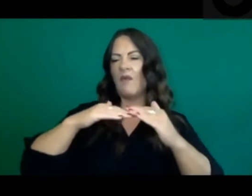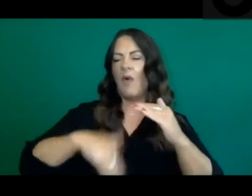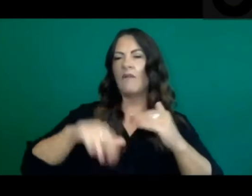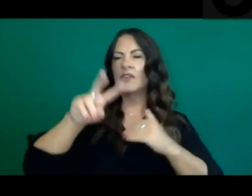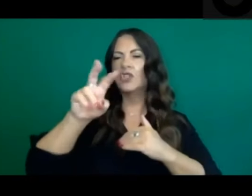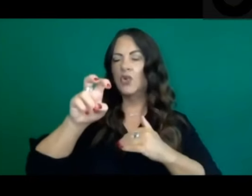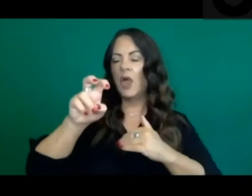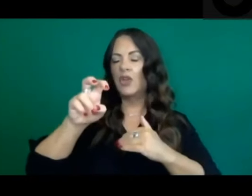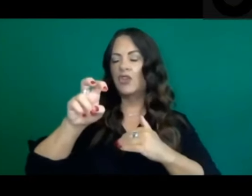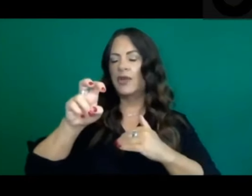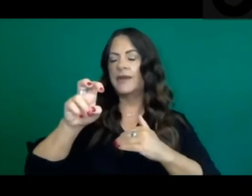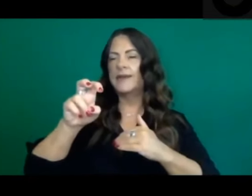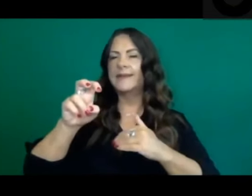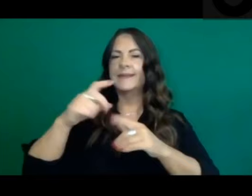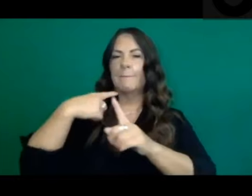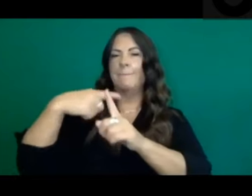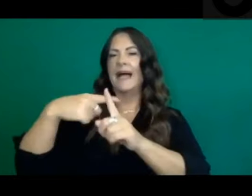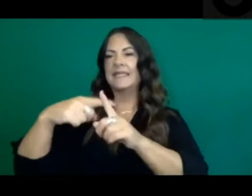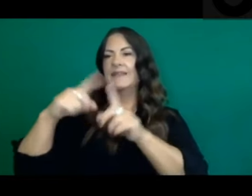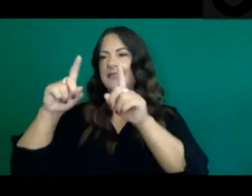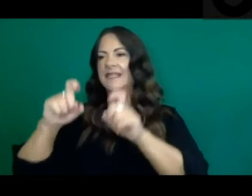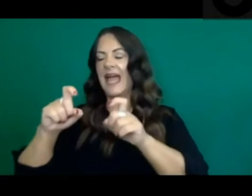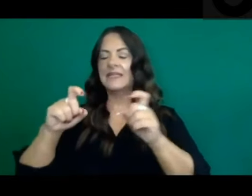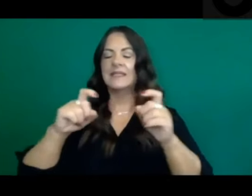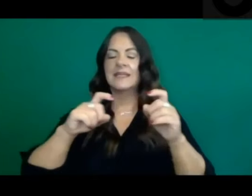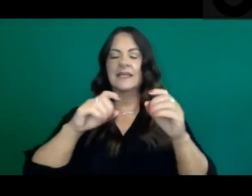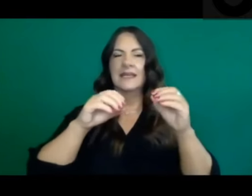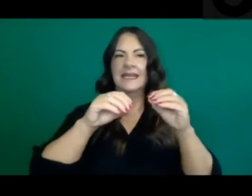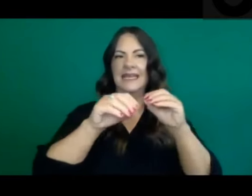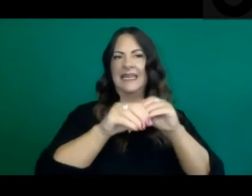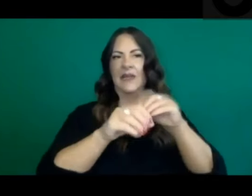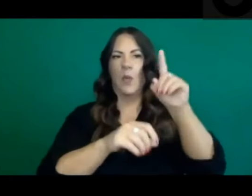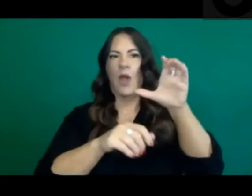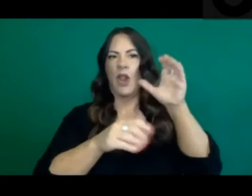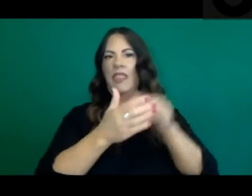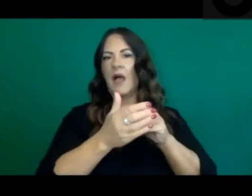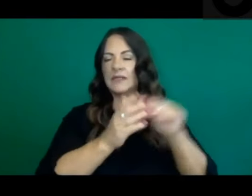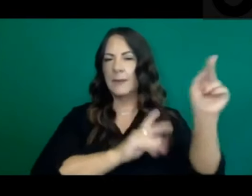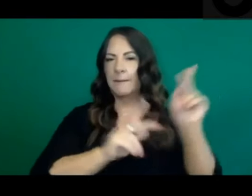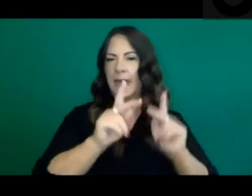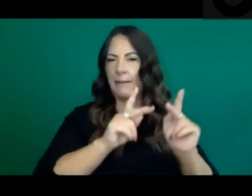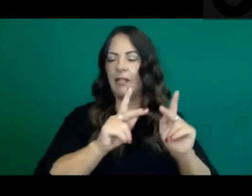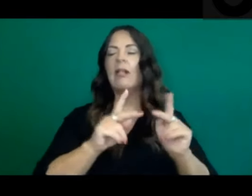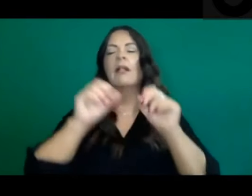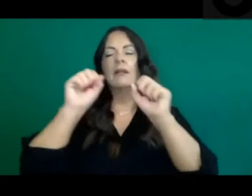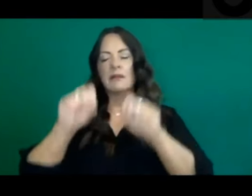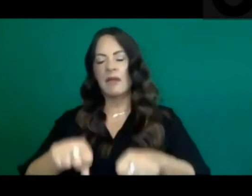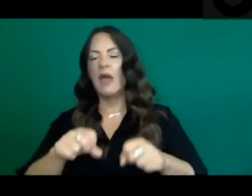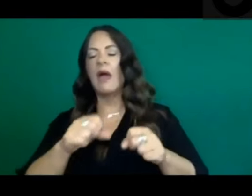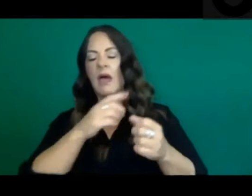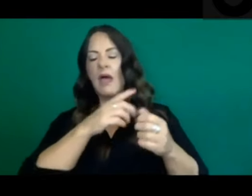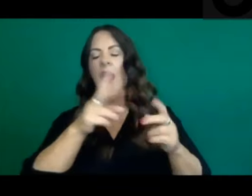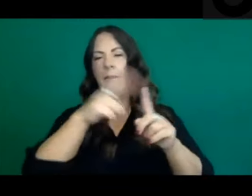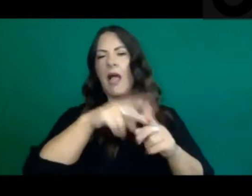over the last 14 days to potentially, in a very prescribed process, apply for an elementary school